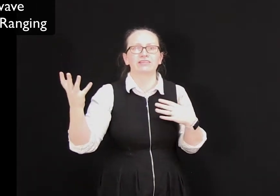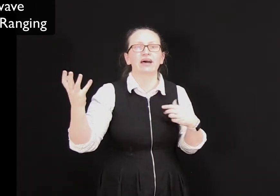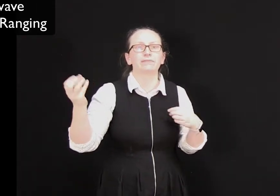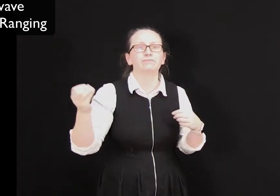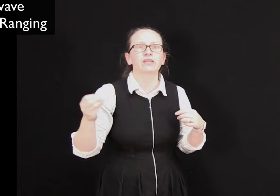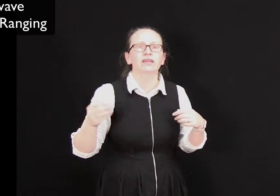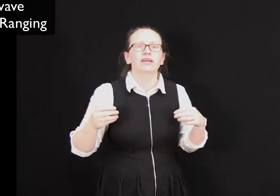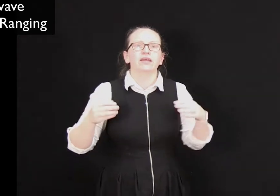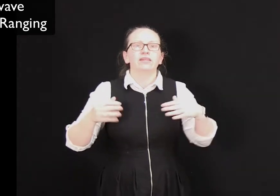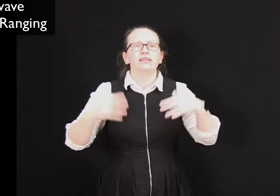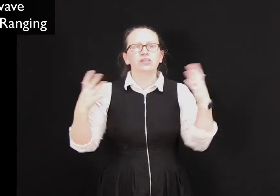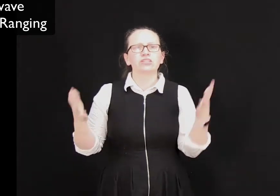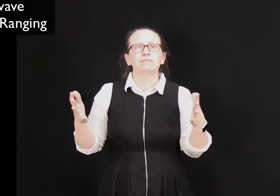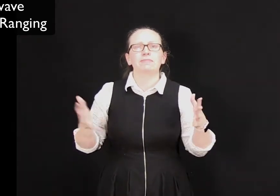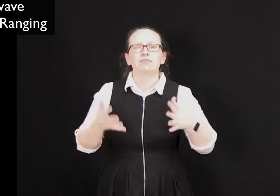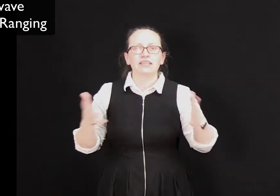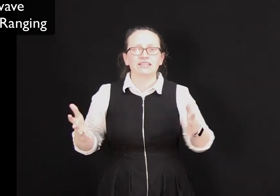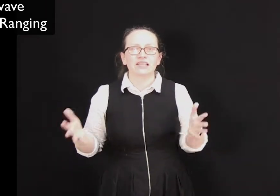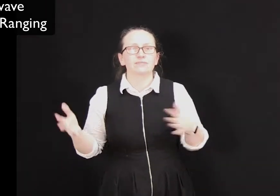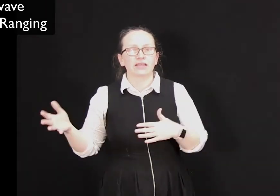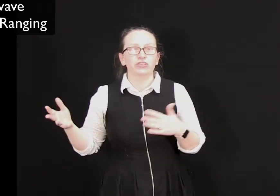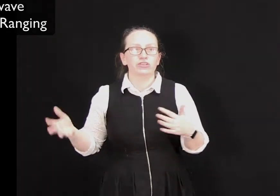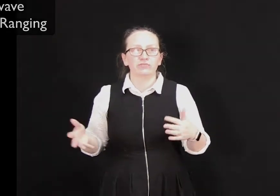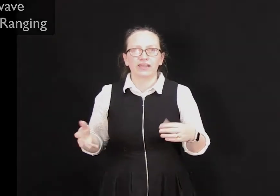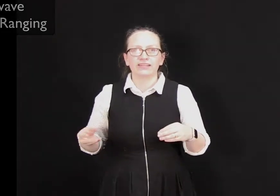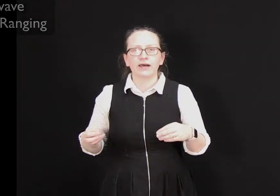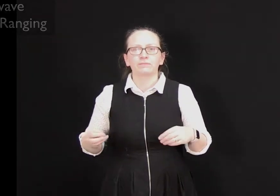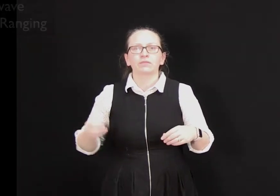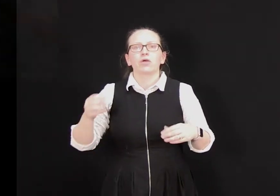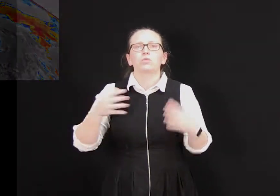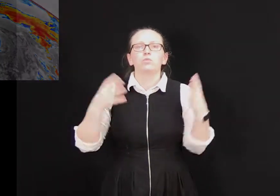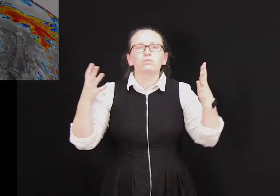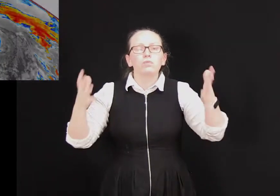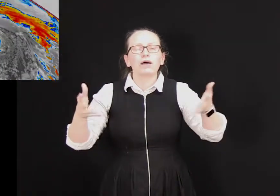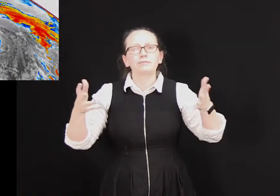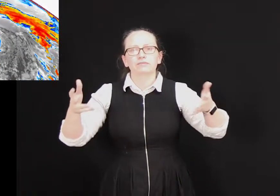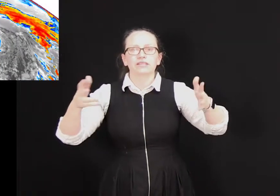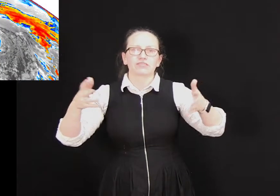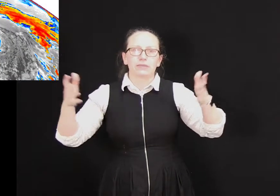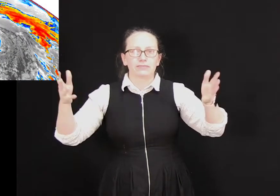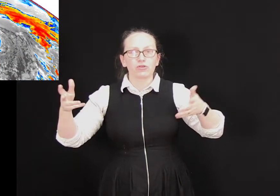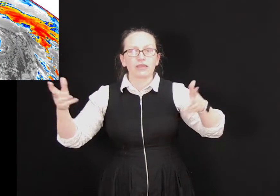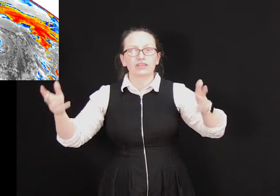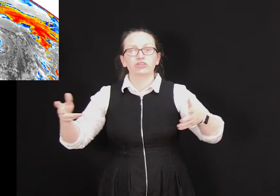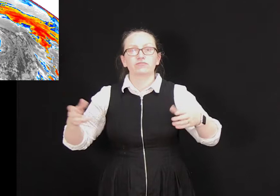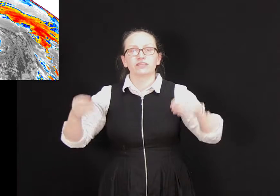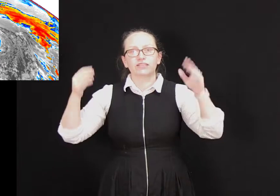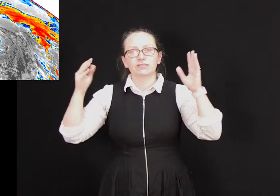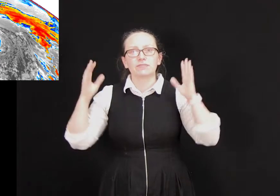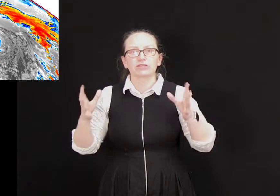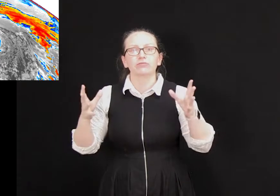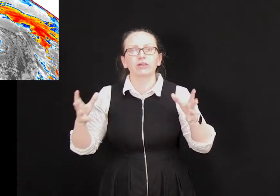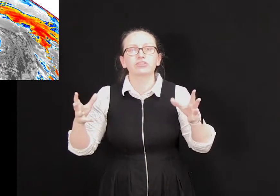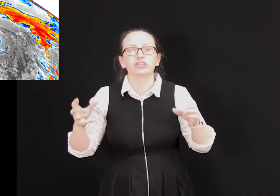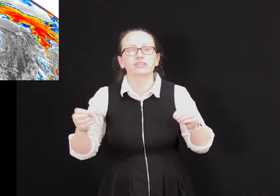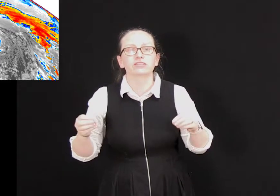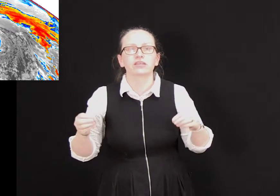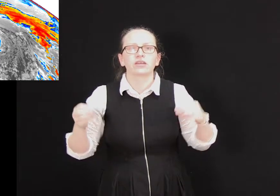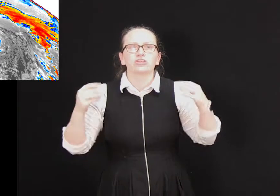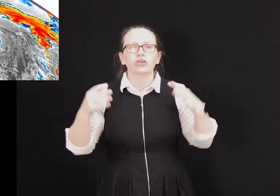eye. Now lots of people these days make use of radar. One set of people who make use of this is meteorologists. So